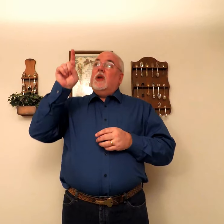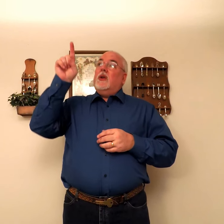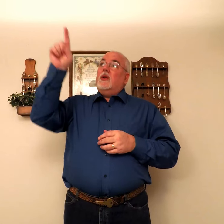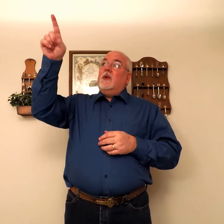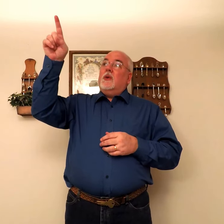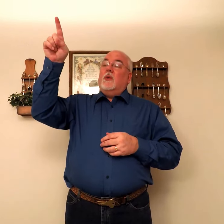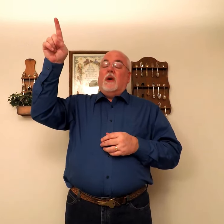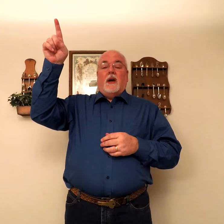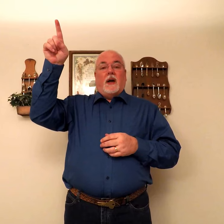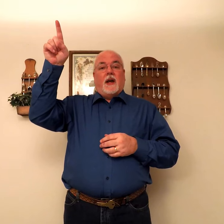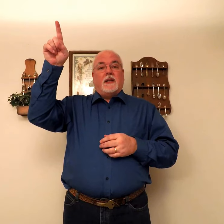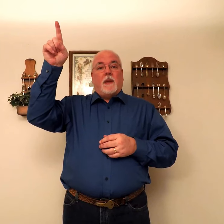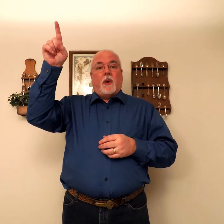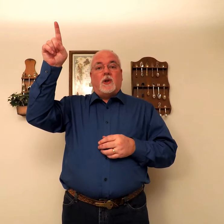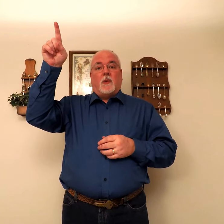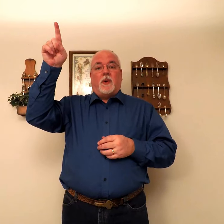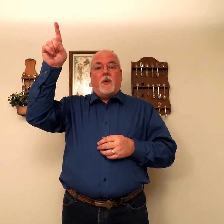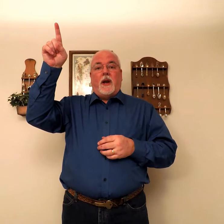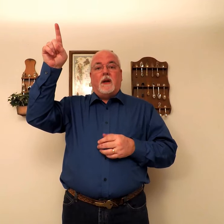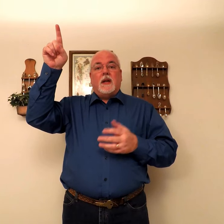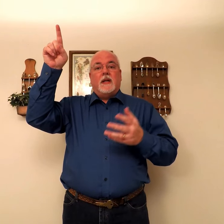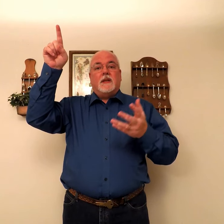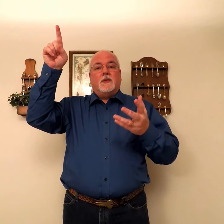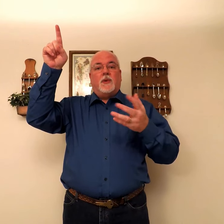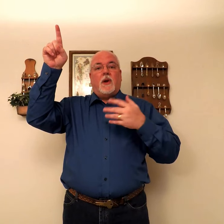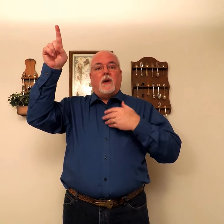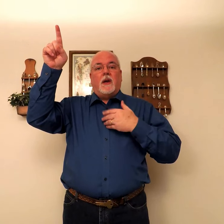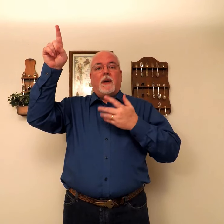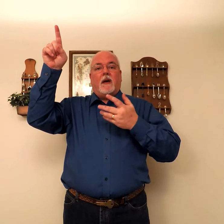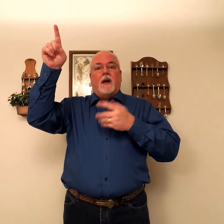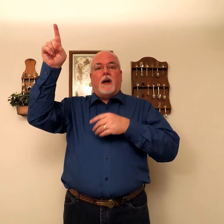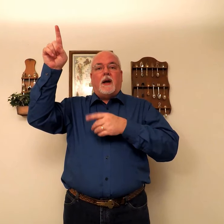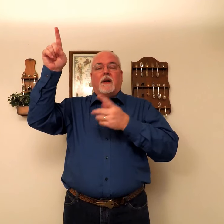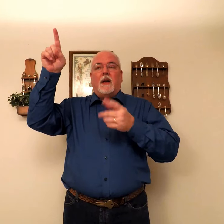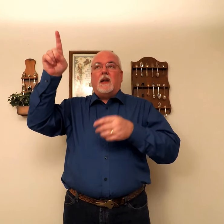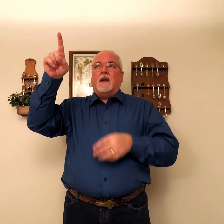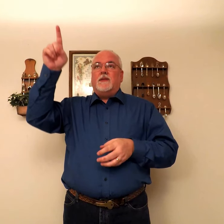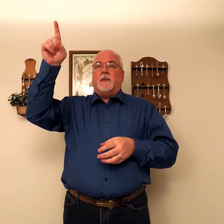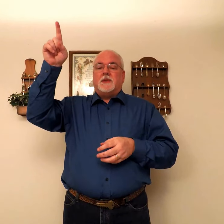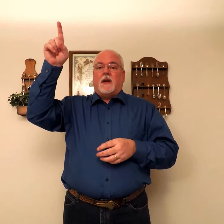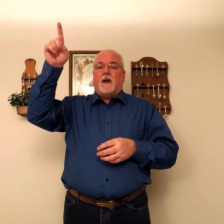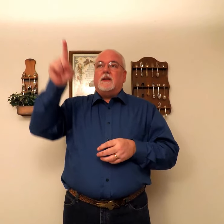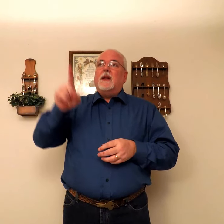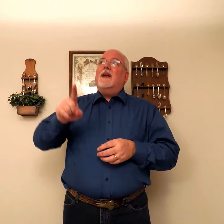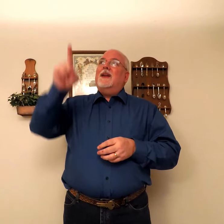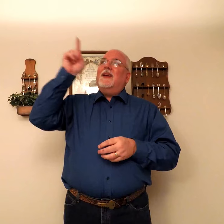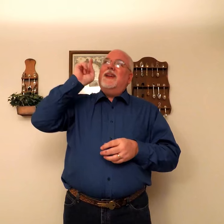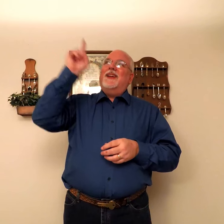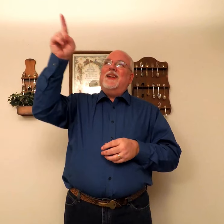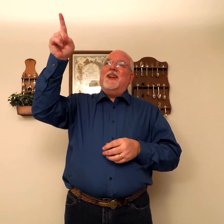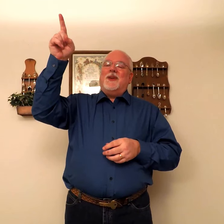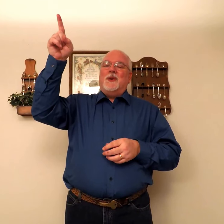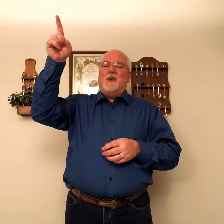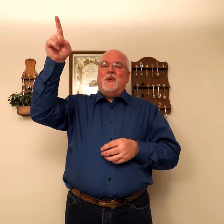You. Again, that personal pronoun. And since we're talking about God. And God lives upstairs. You.